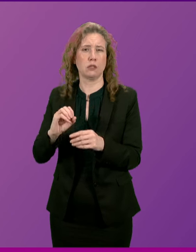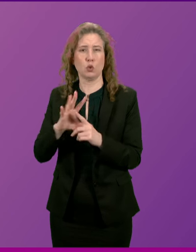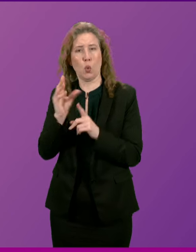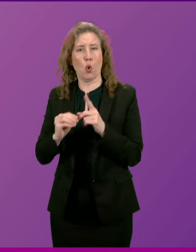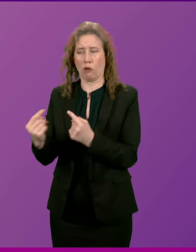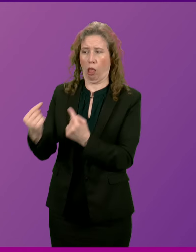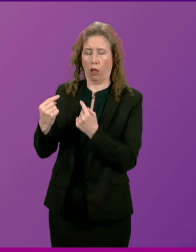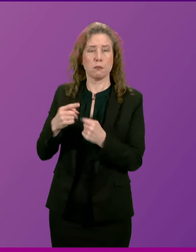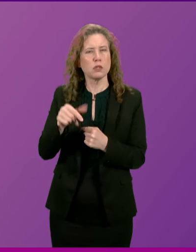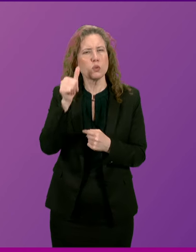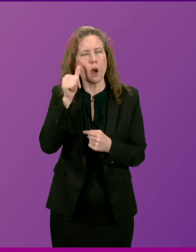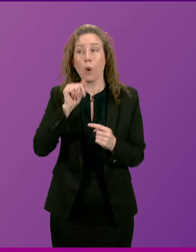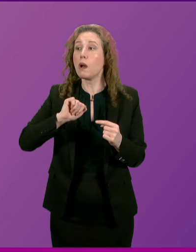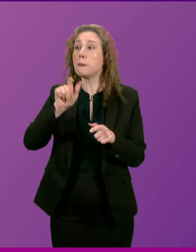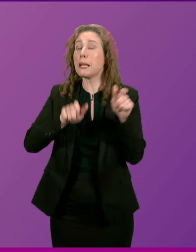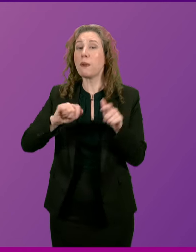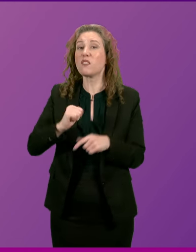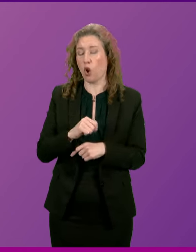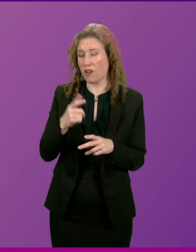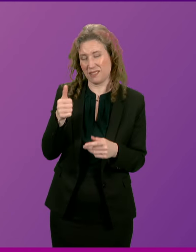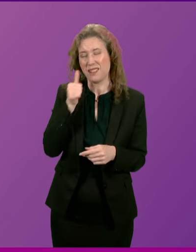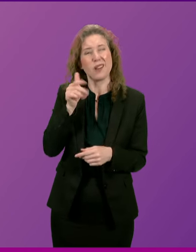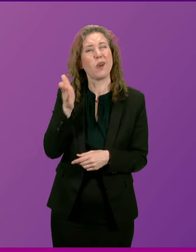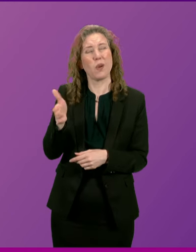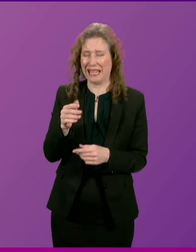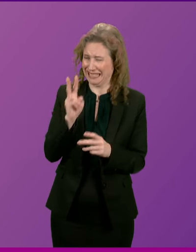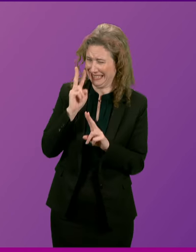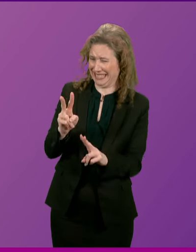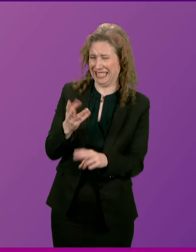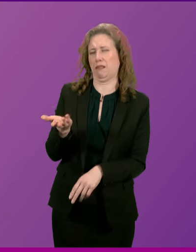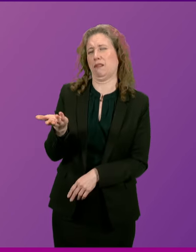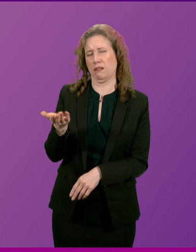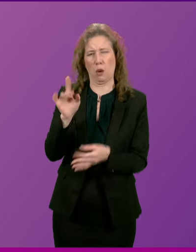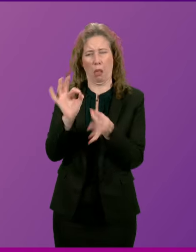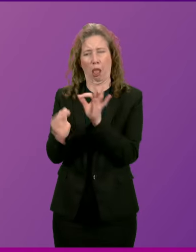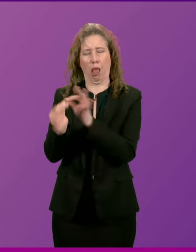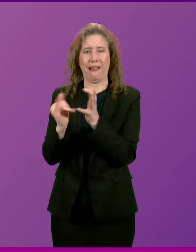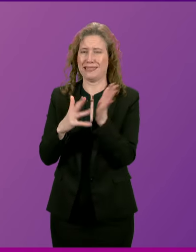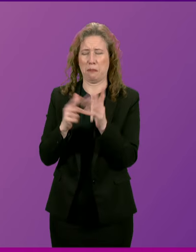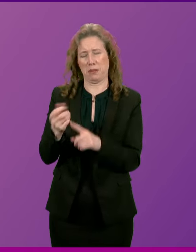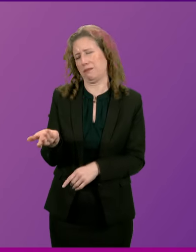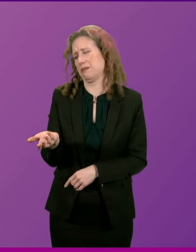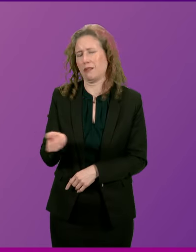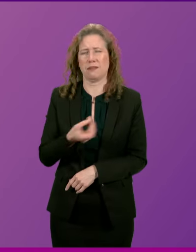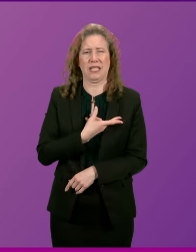that the people of Scotland can see right through that very desperate spin from the SNP? People are tired of the